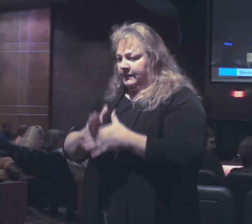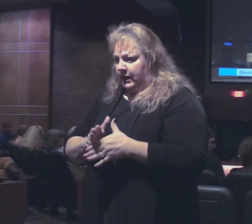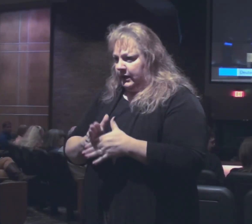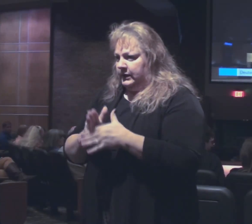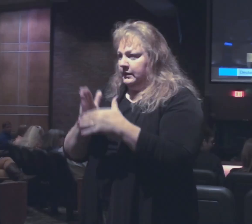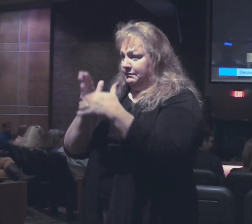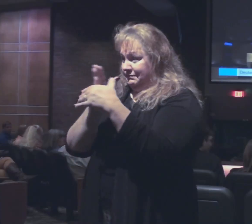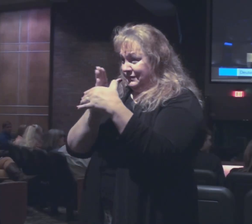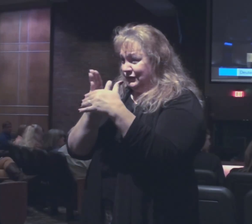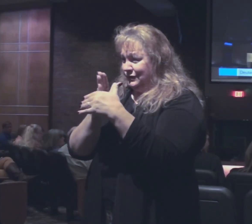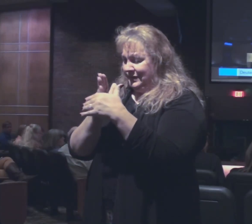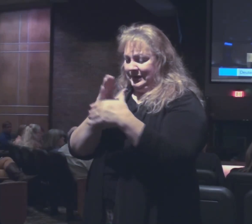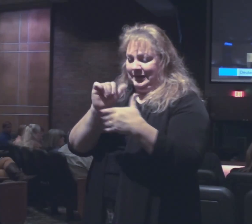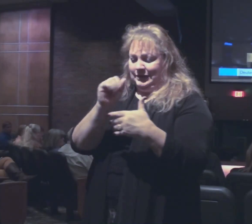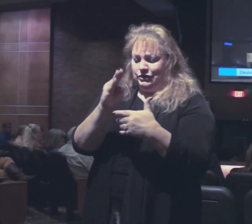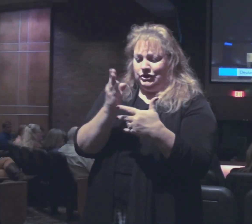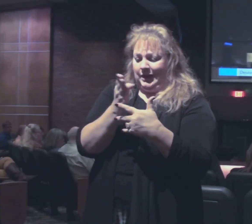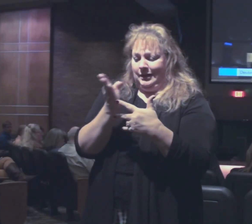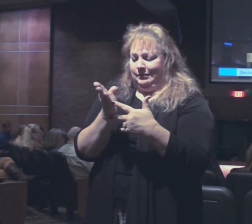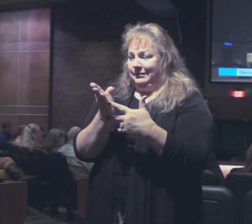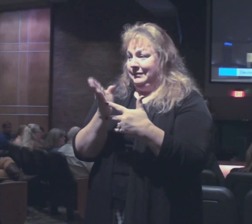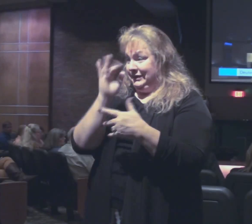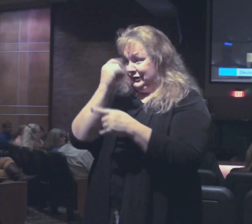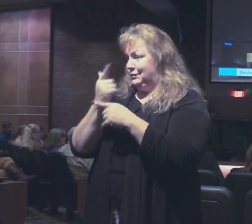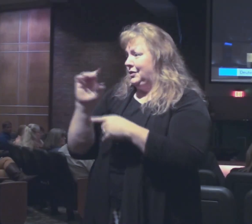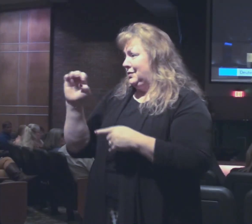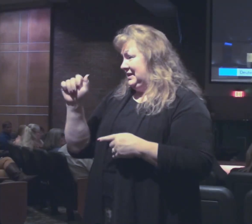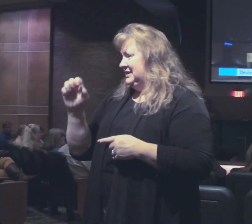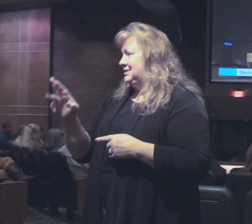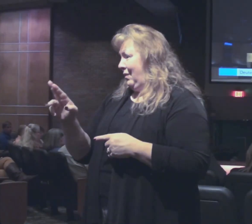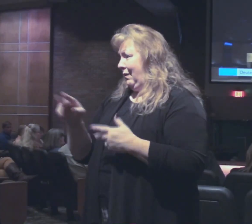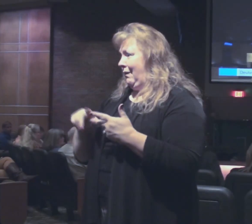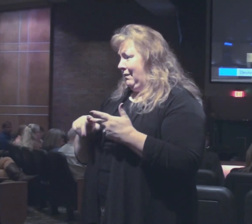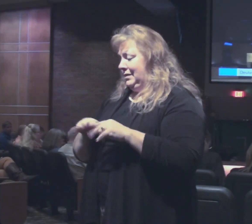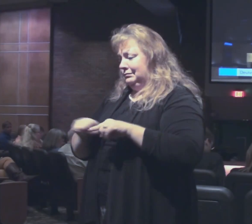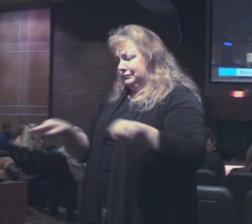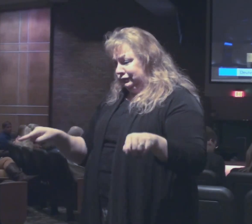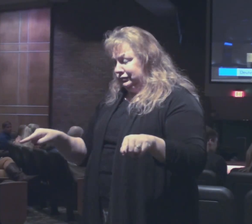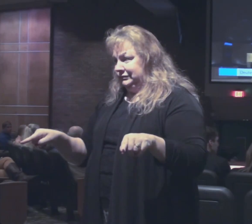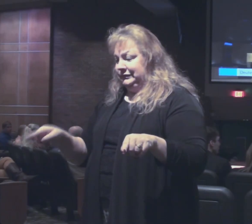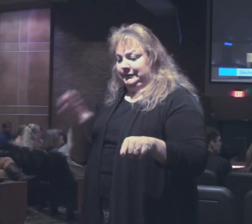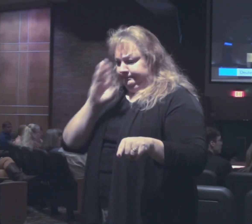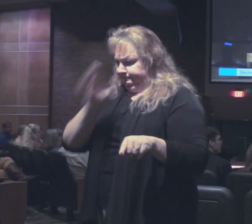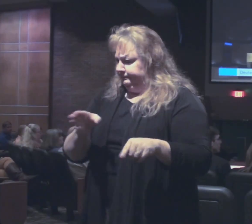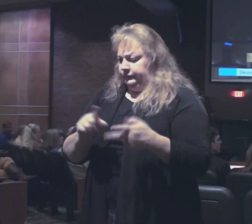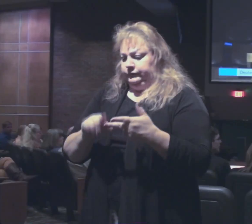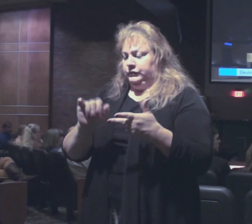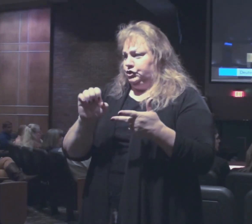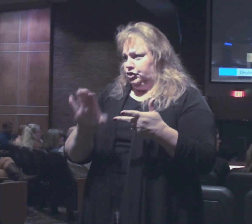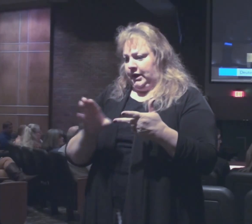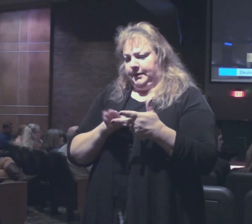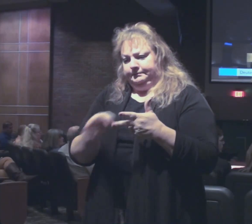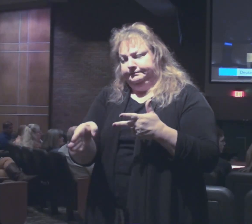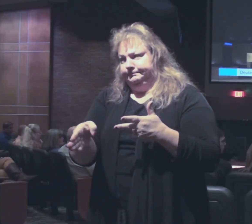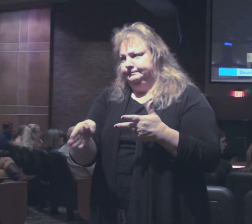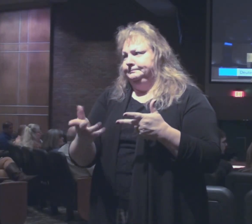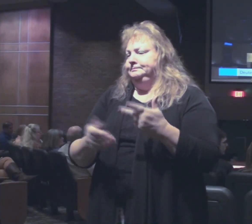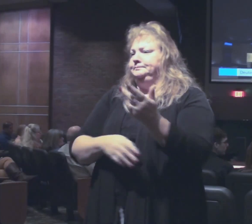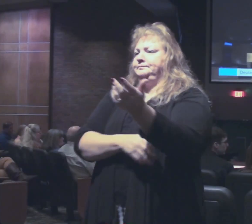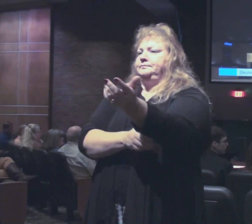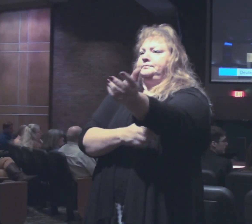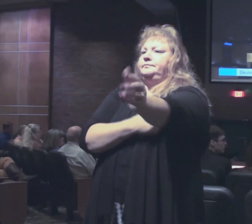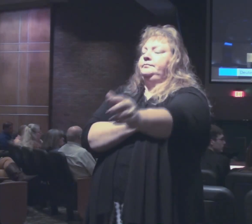Jacob and Esau. So here he's talking about the descendants that God has called to himself.